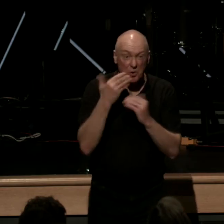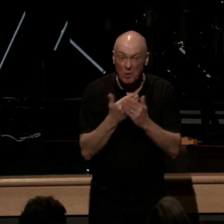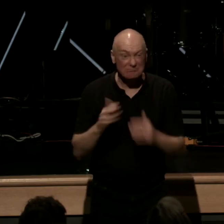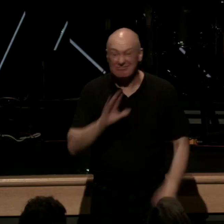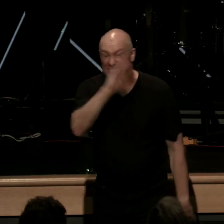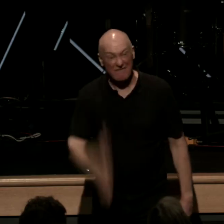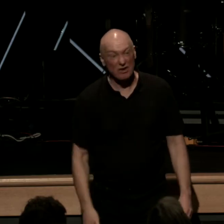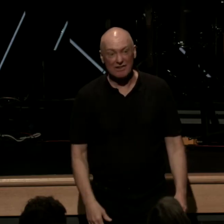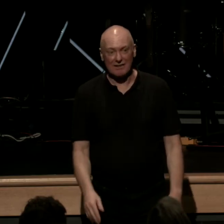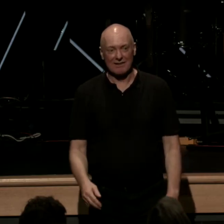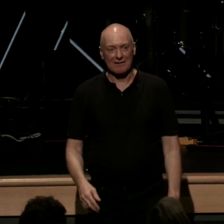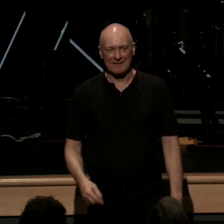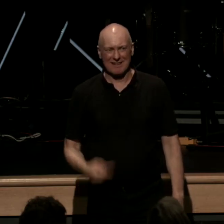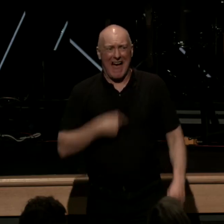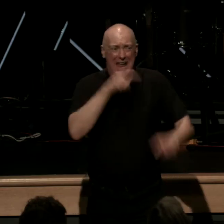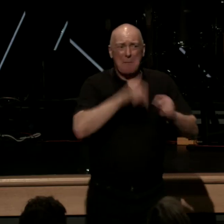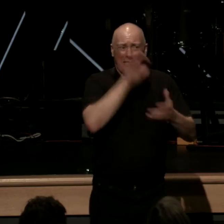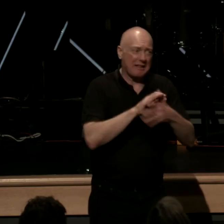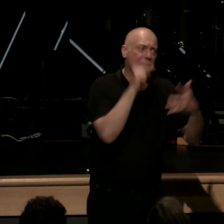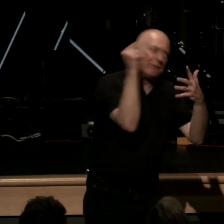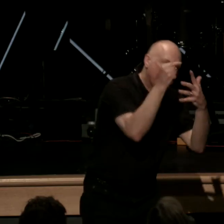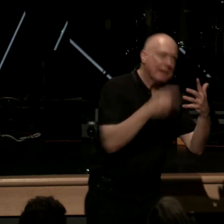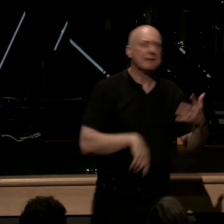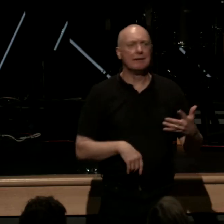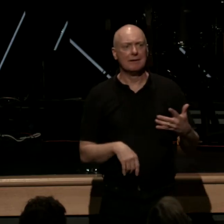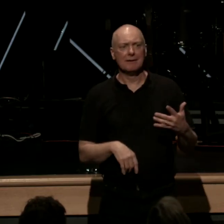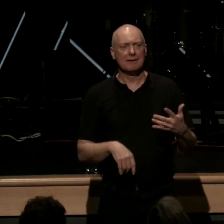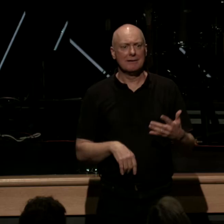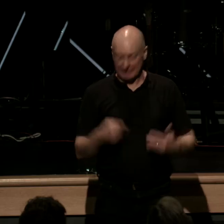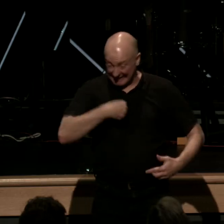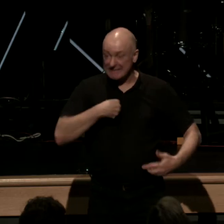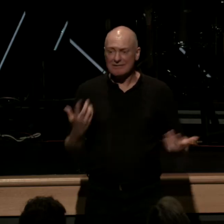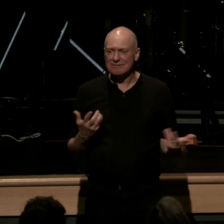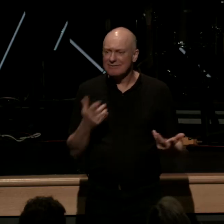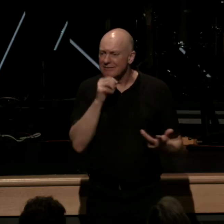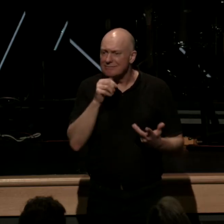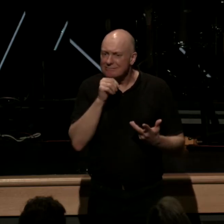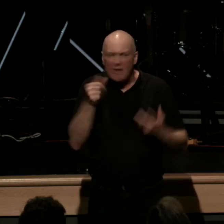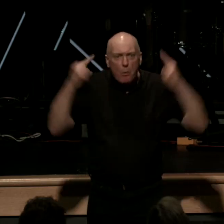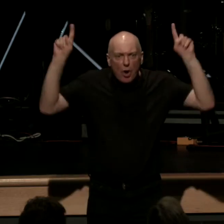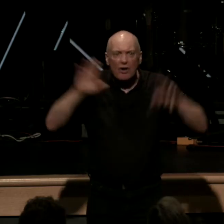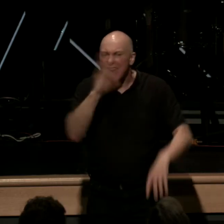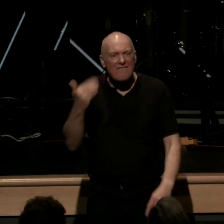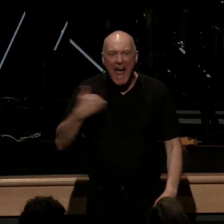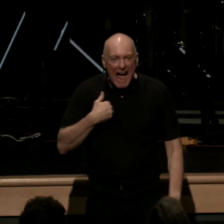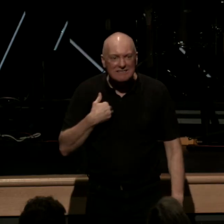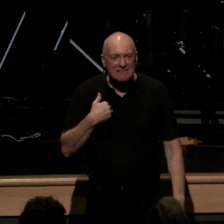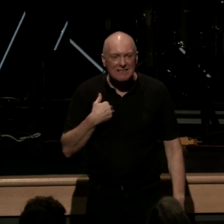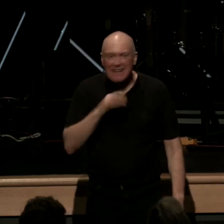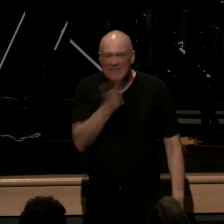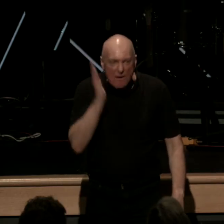I can't believe in this it doesn't work never has and it never will